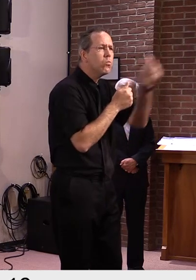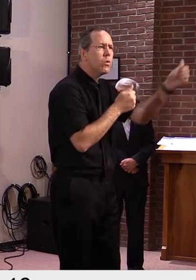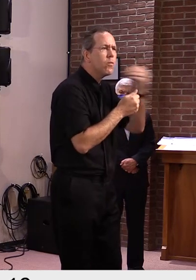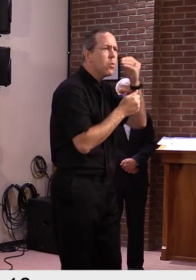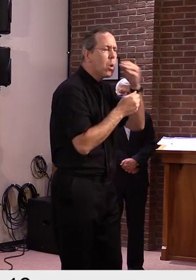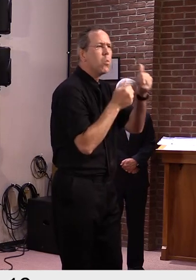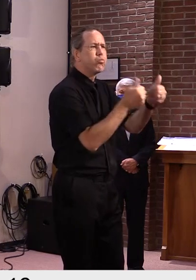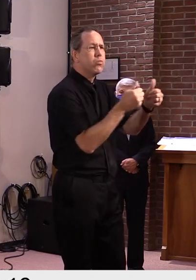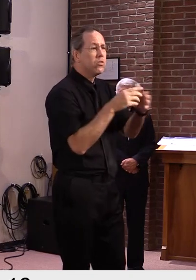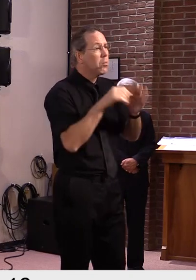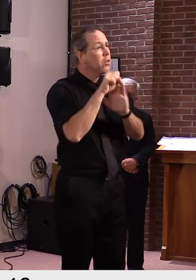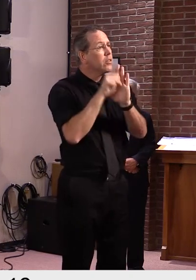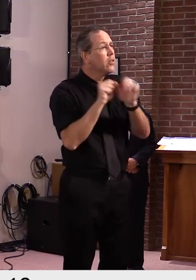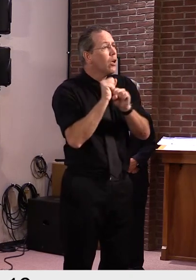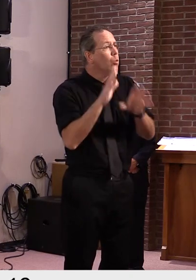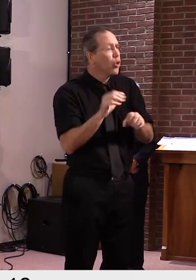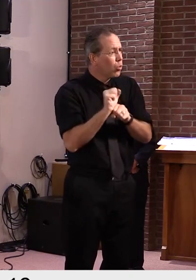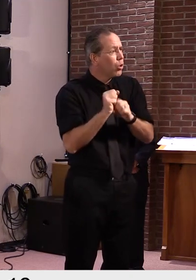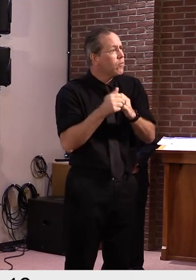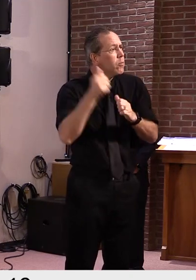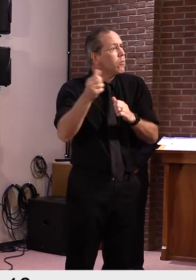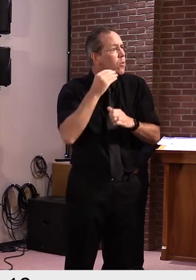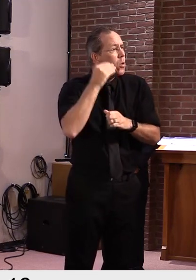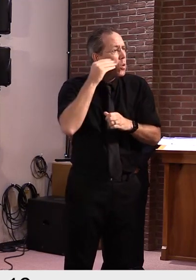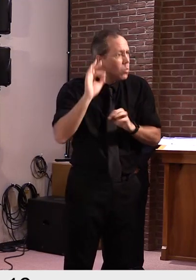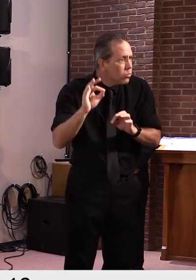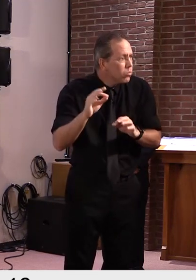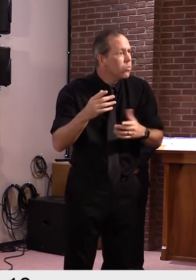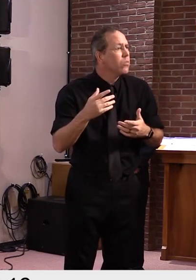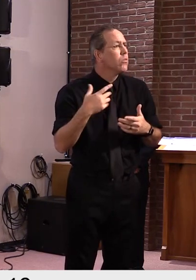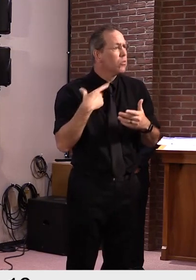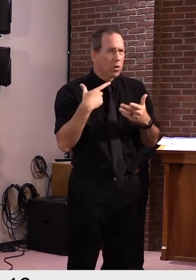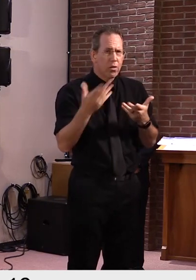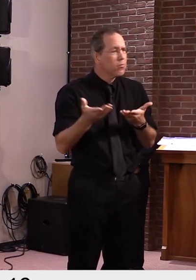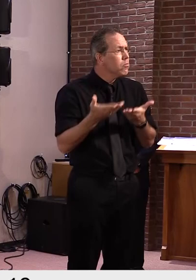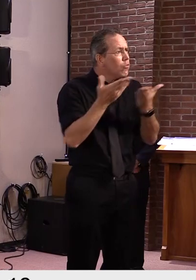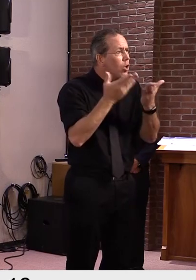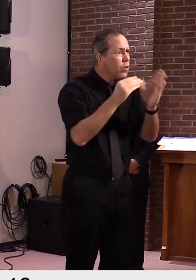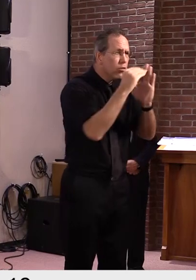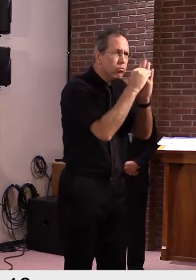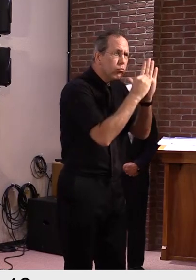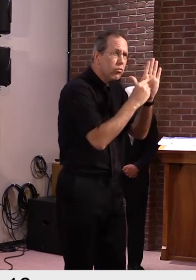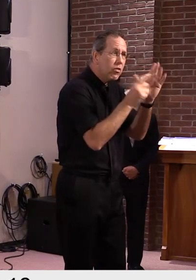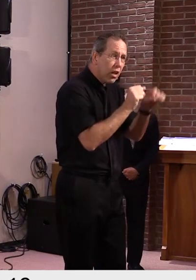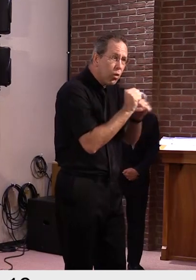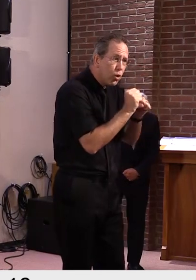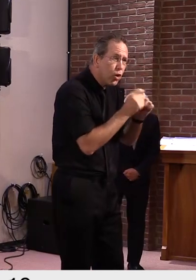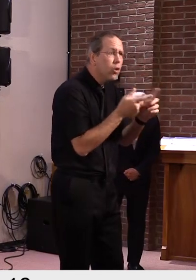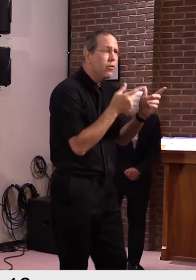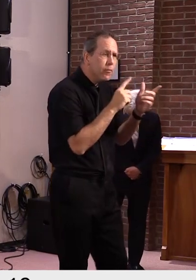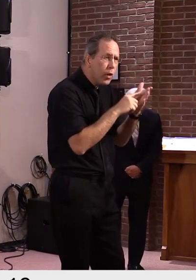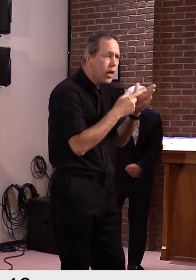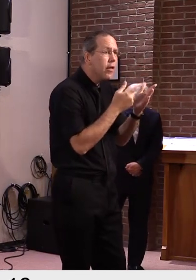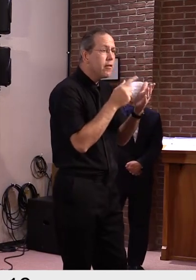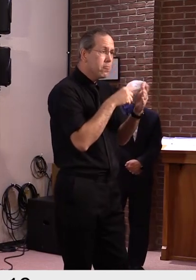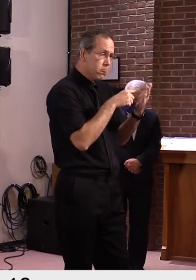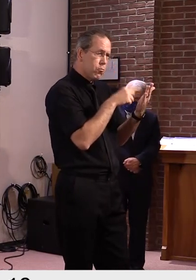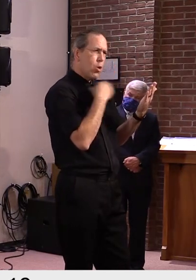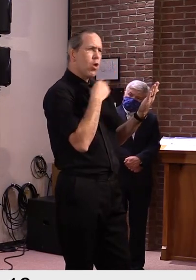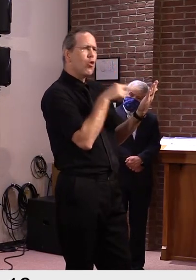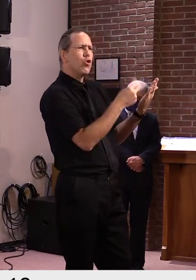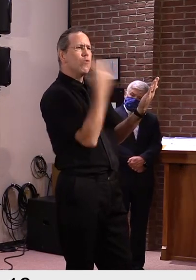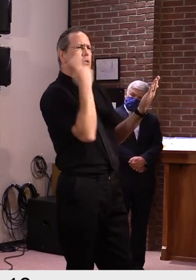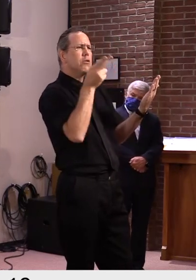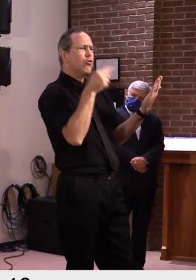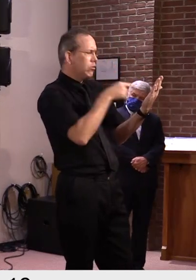to keep track of the number of contacts we have each day our reopening strategy has to consider the same thing across all sectors.